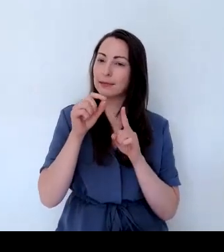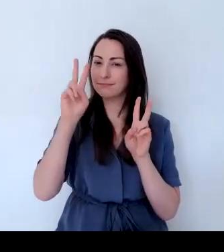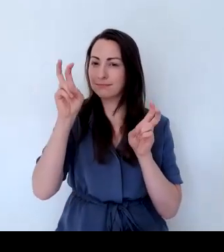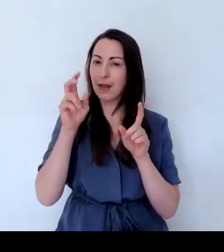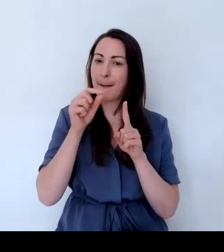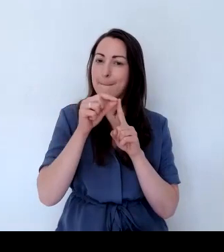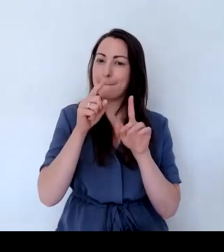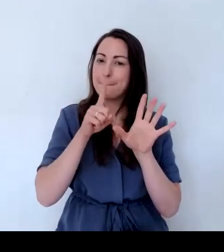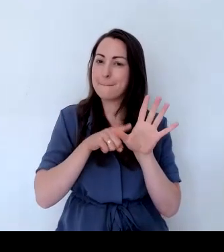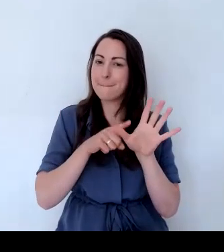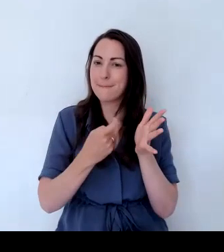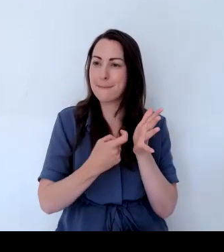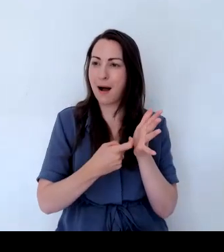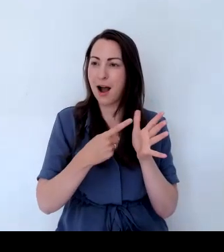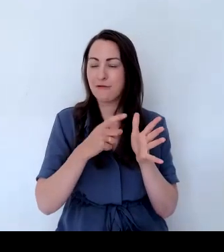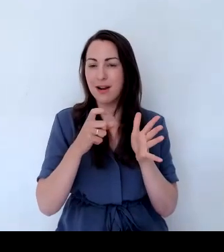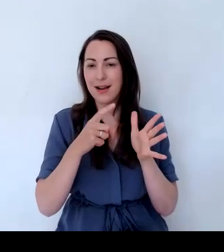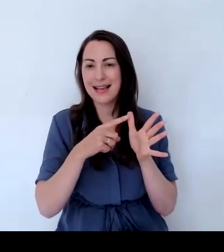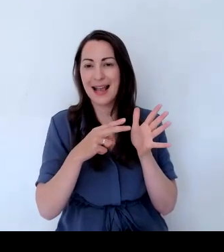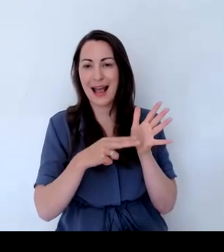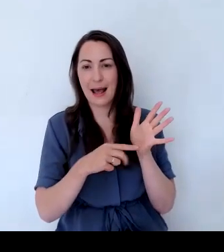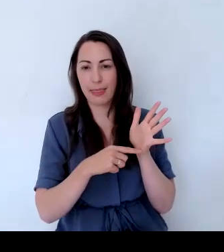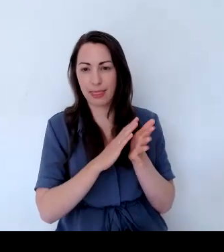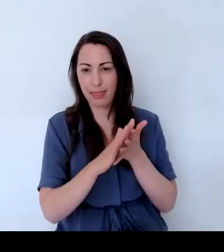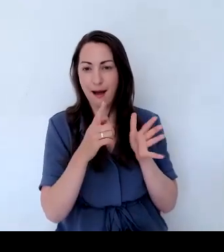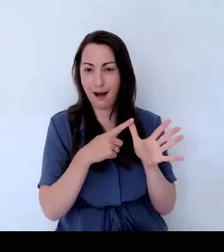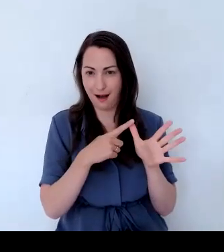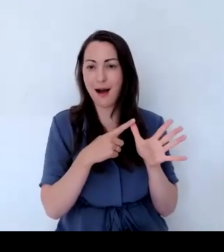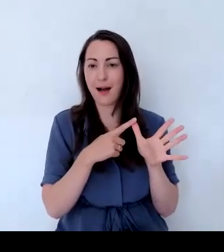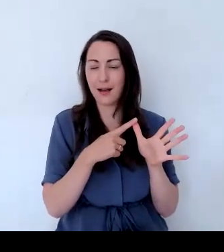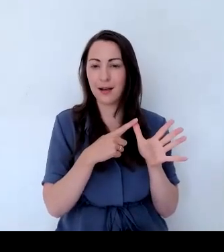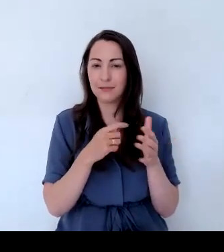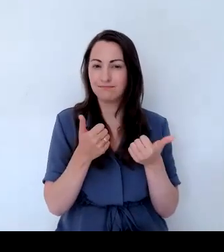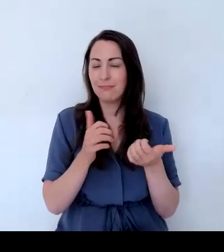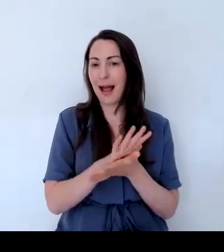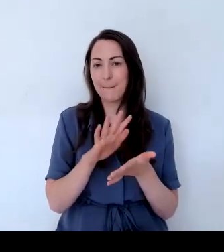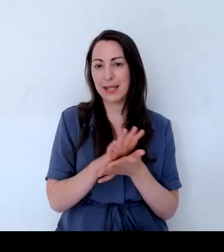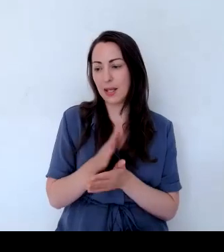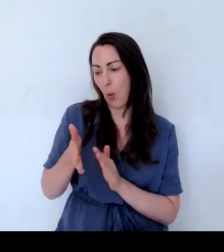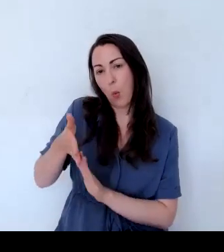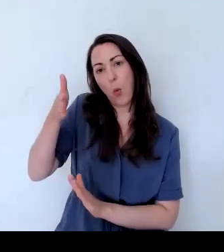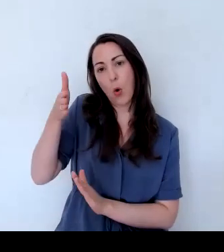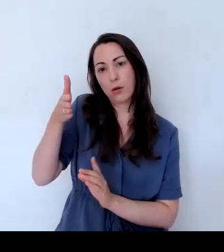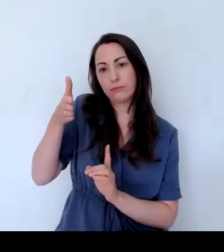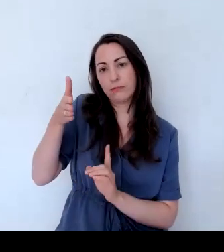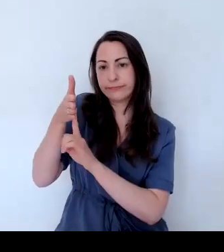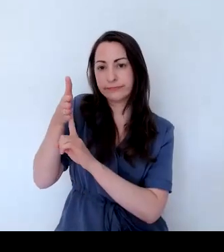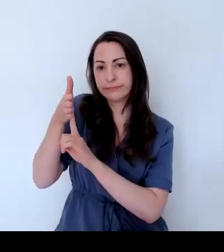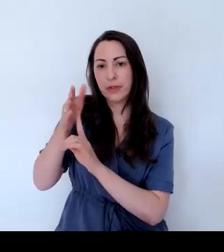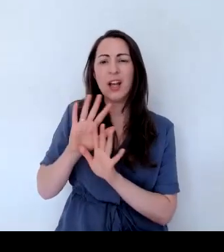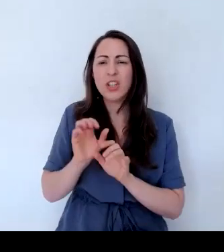And again, that will grow up against the wall and it can be pinned against the wall and it does very well. It doesn't climb,